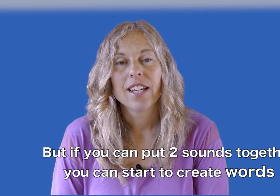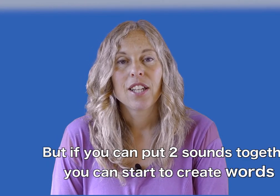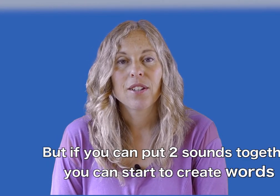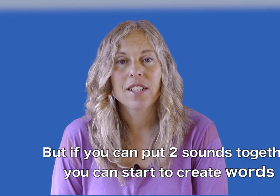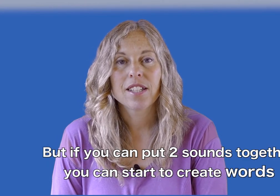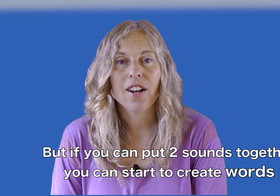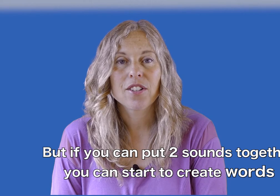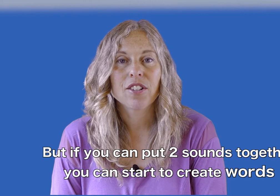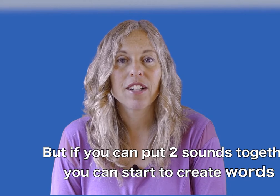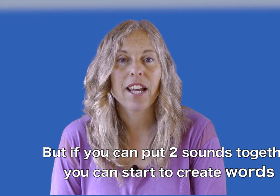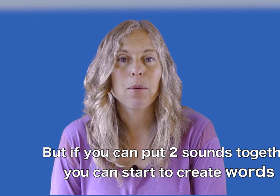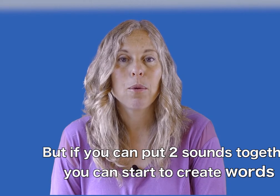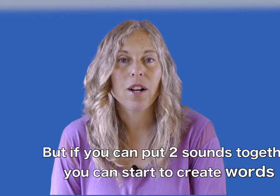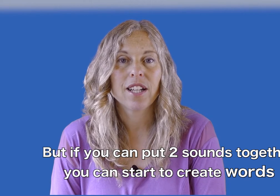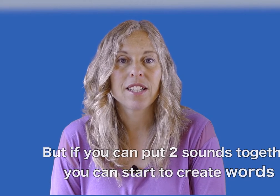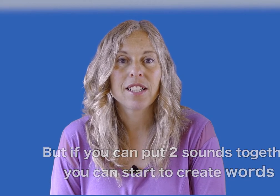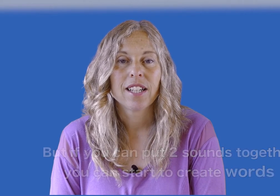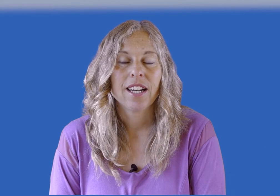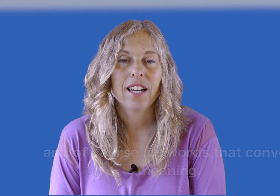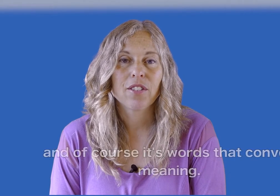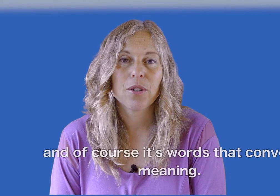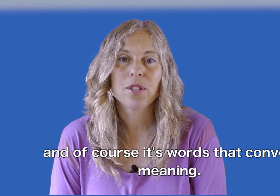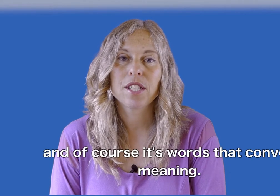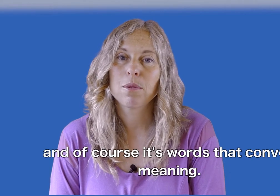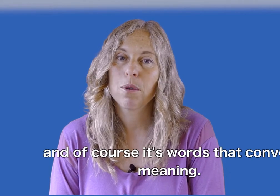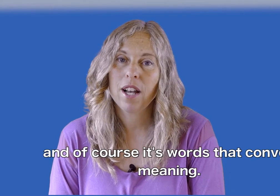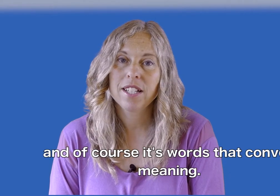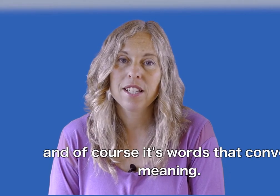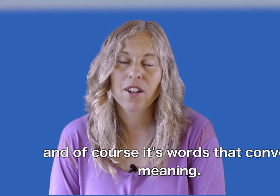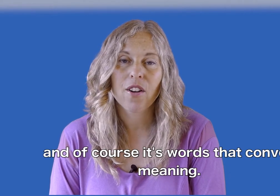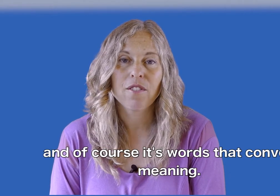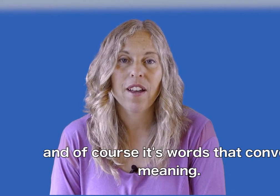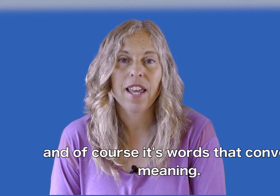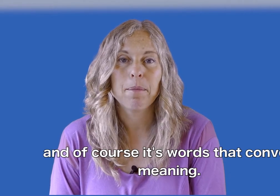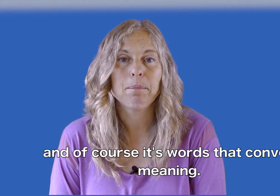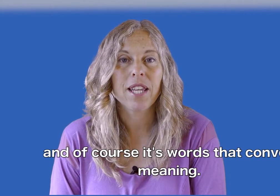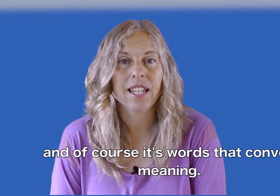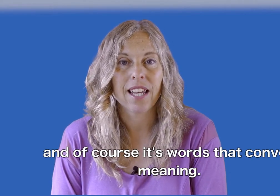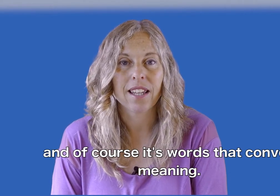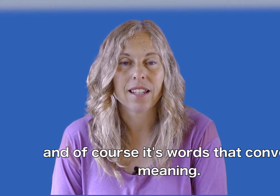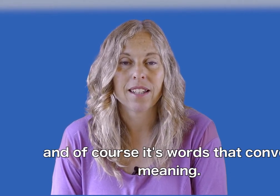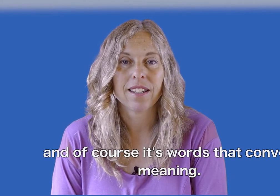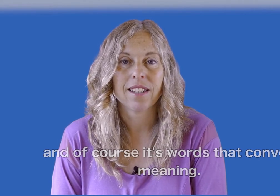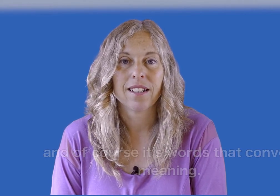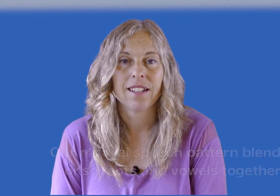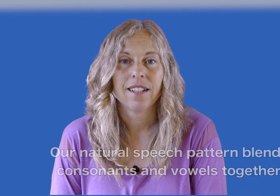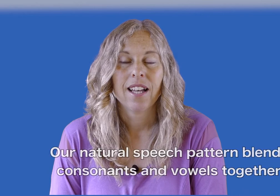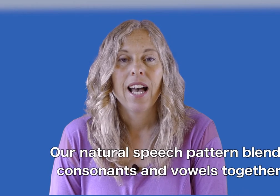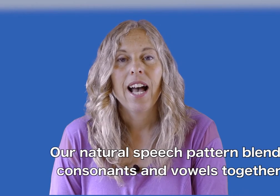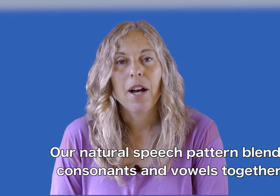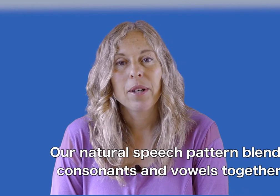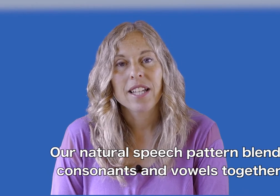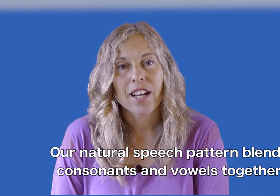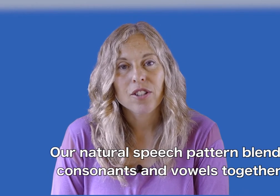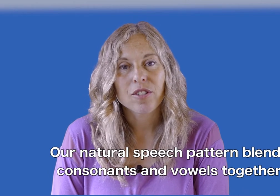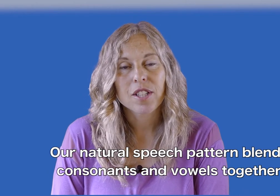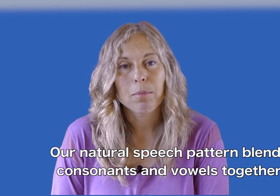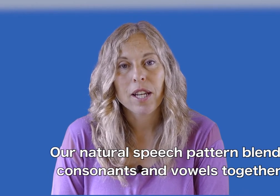you can start to create words. And of course, it's words that convey meaning. Our natural speech